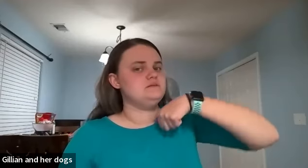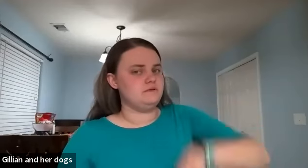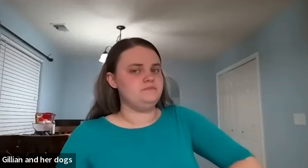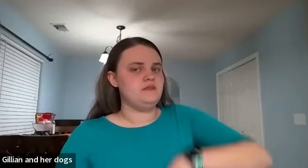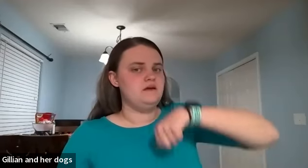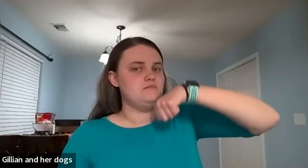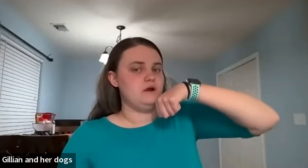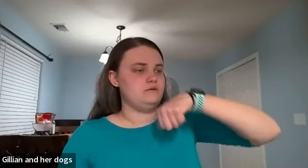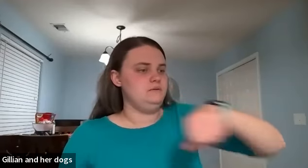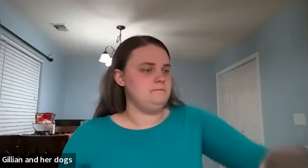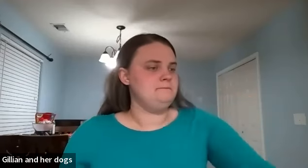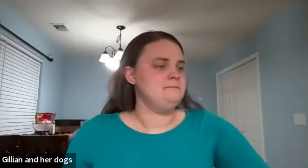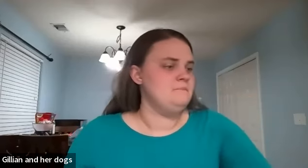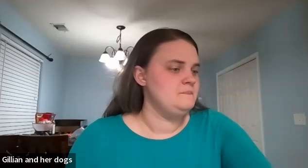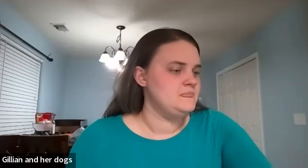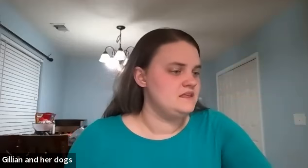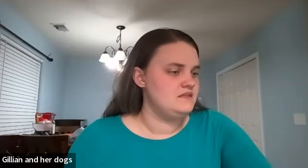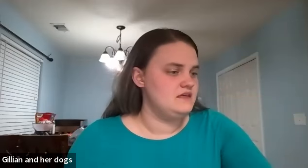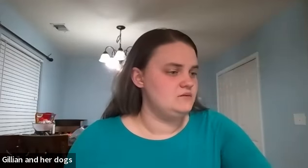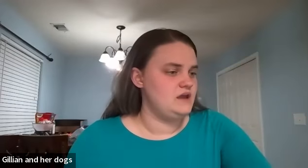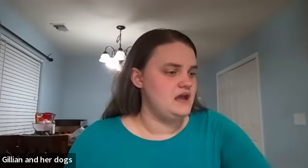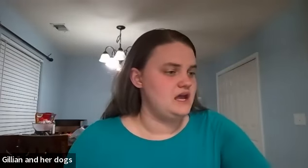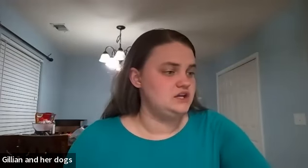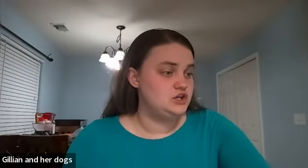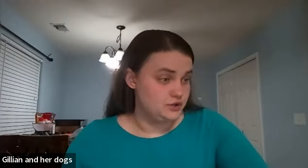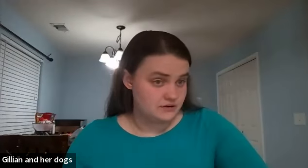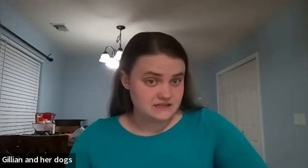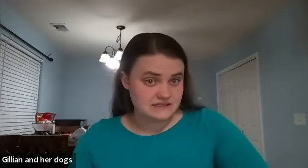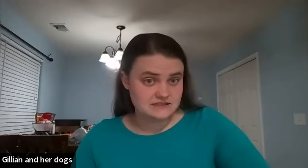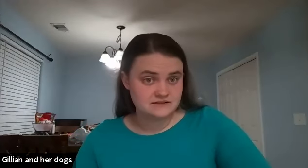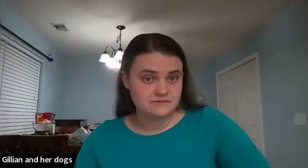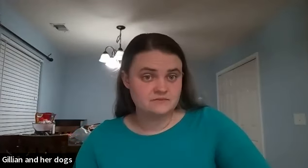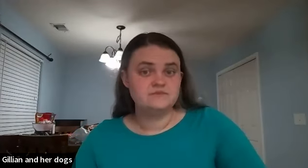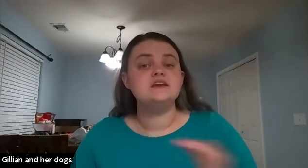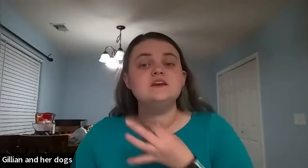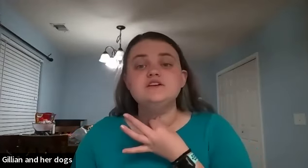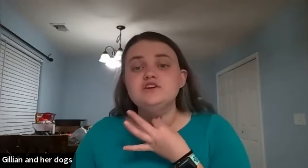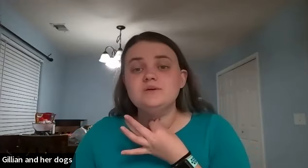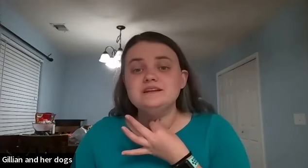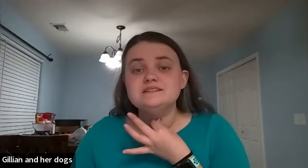your zipper proud then we had curious curious